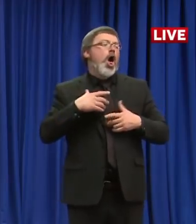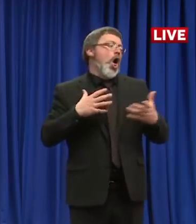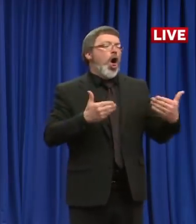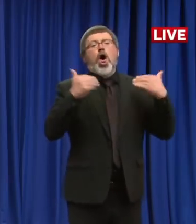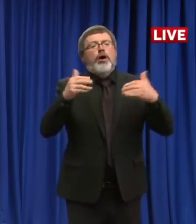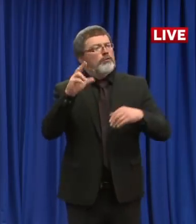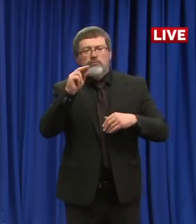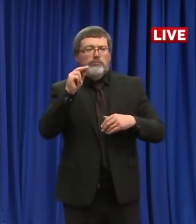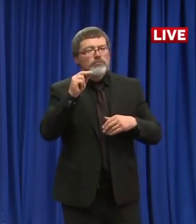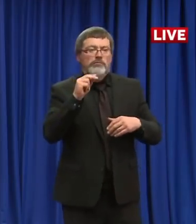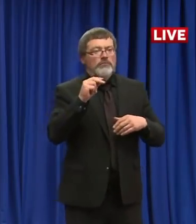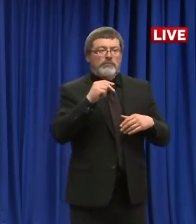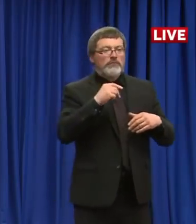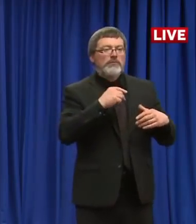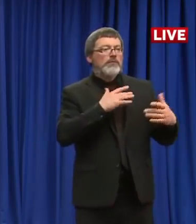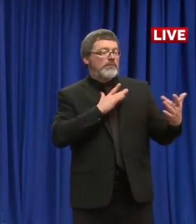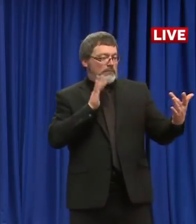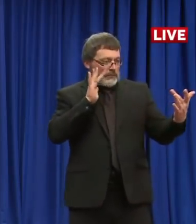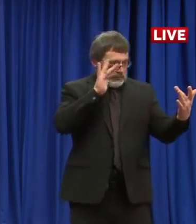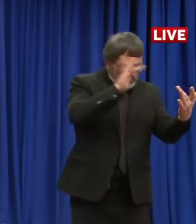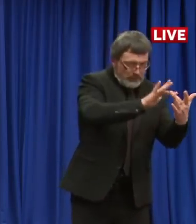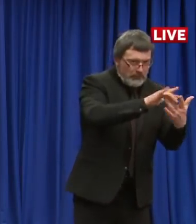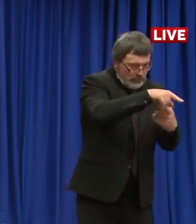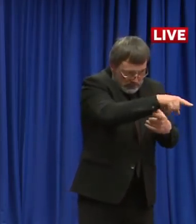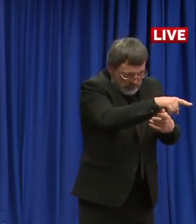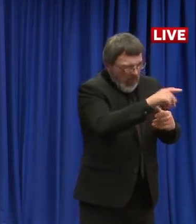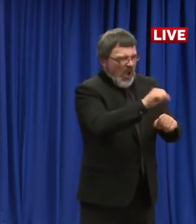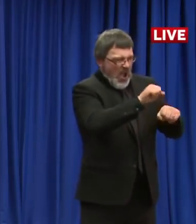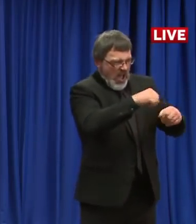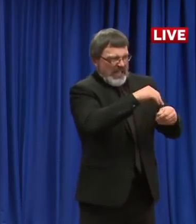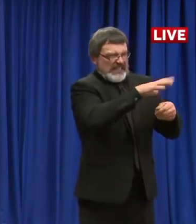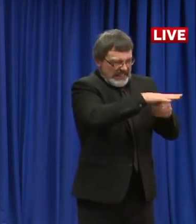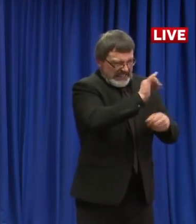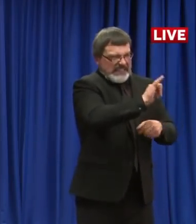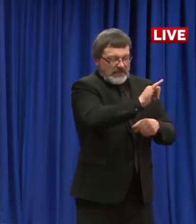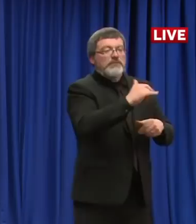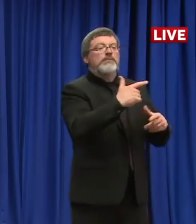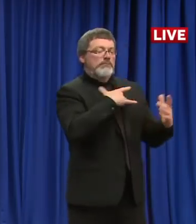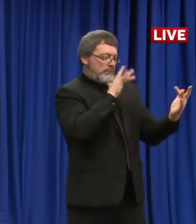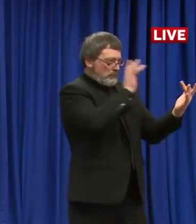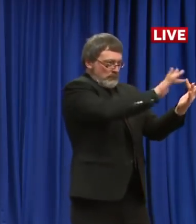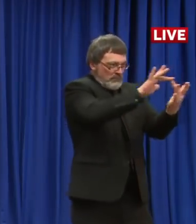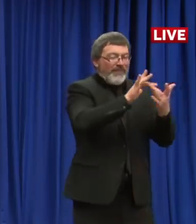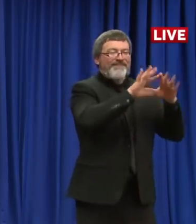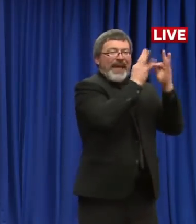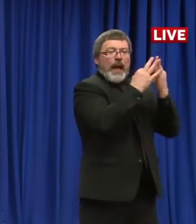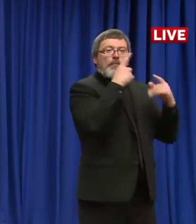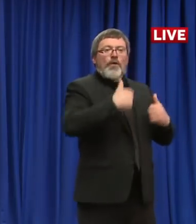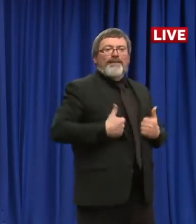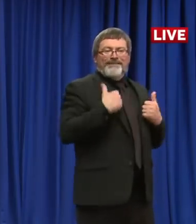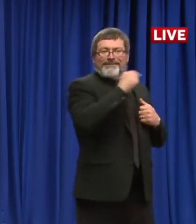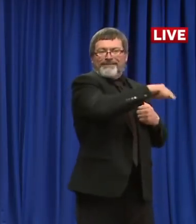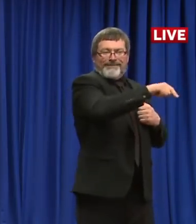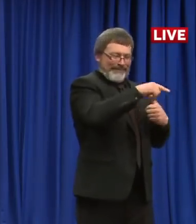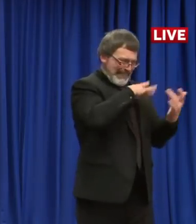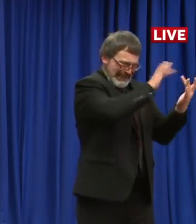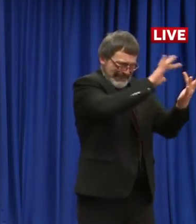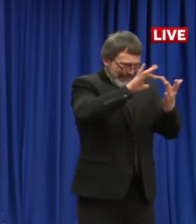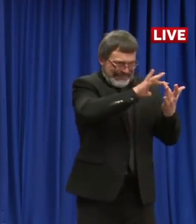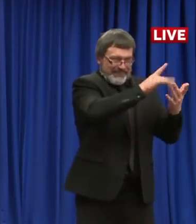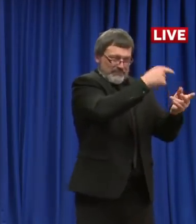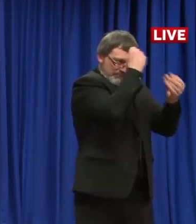residents, um, about some of the COVID positive, uh, clusters they've had in their facility.